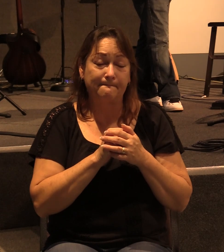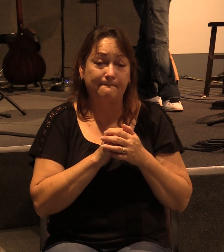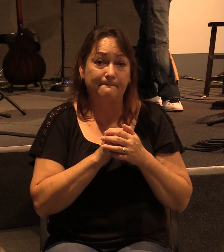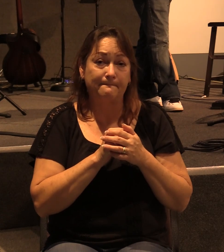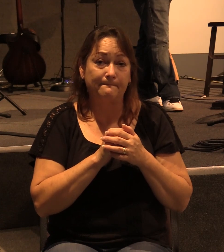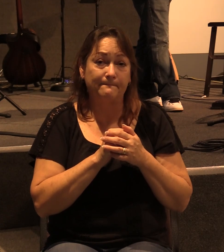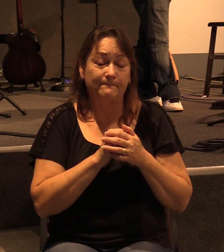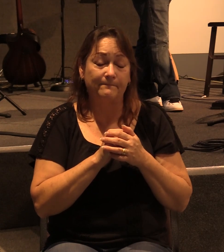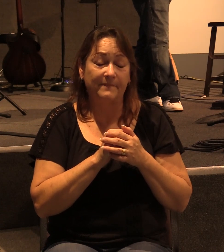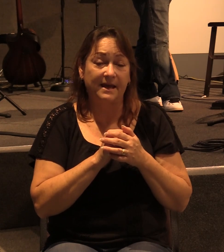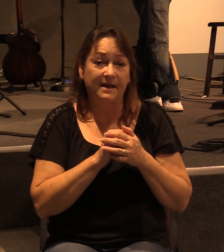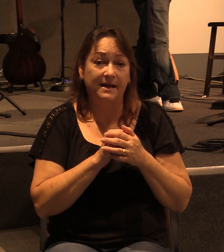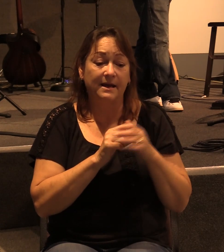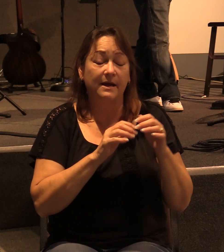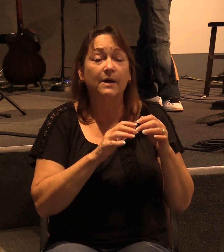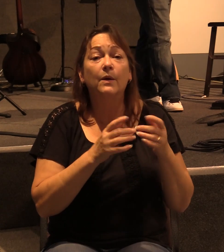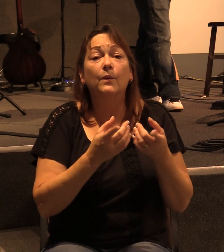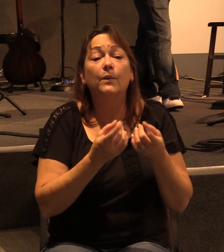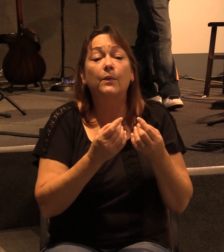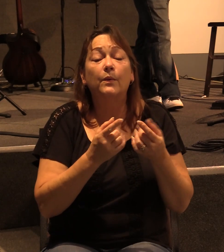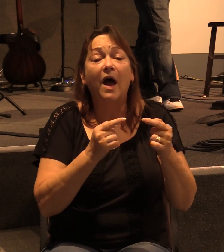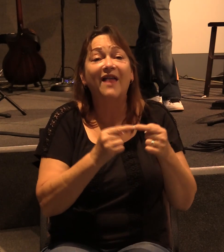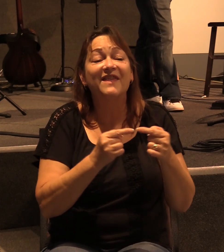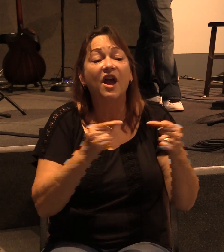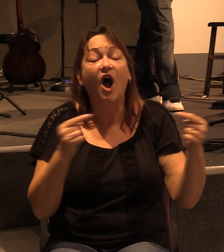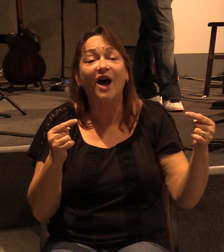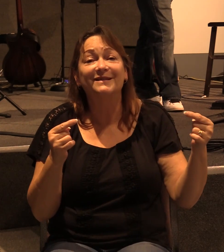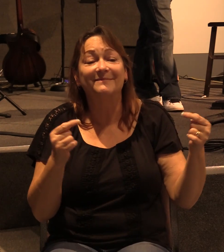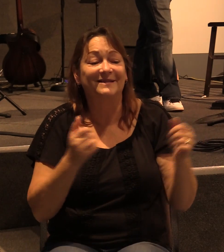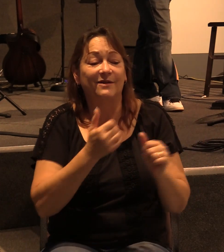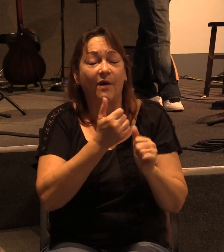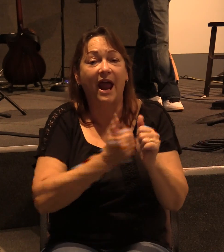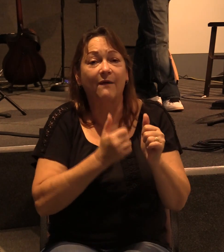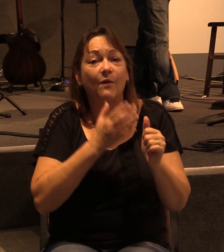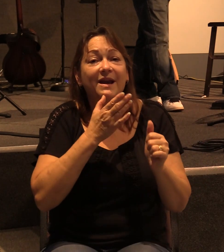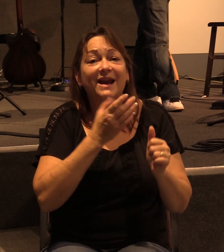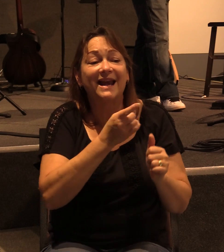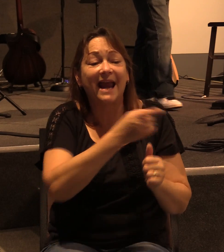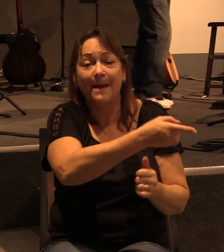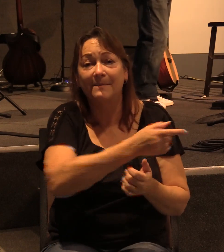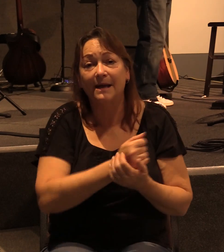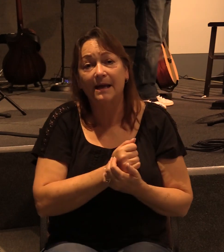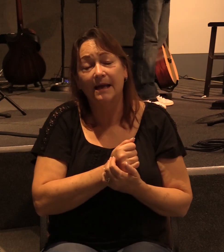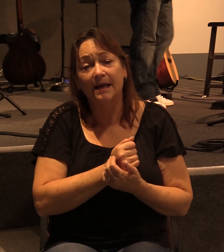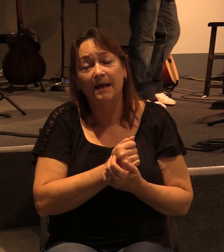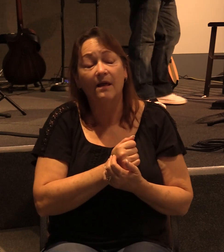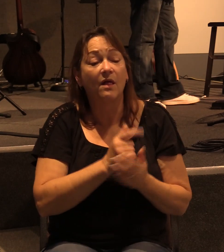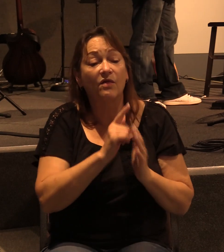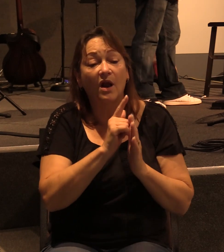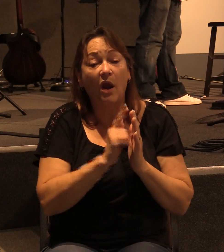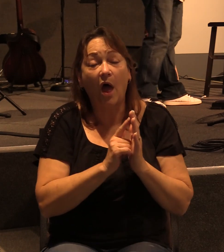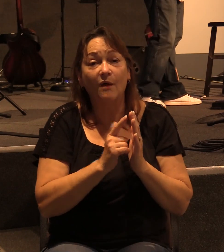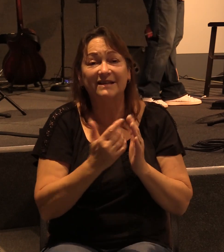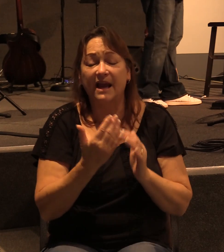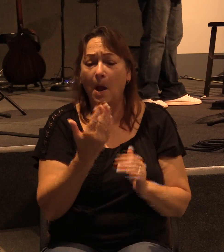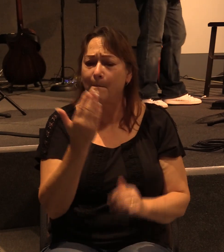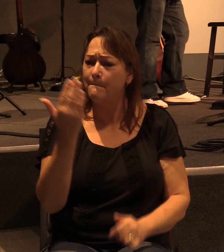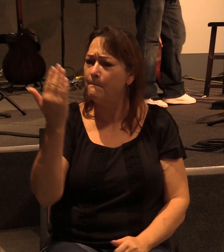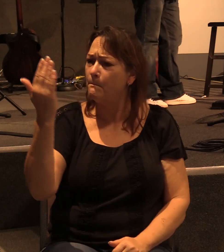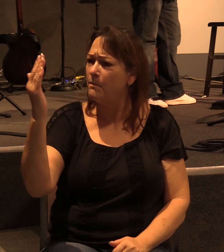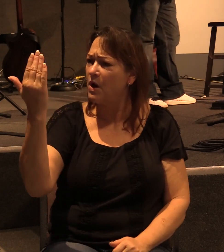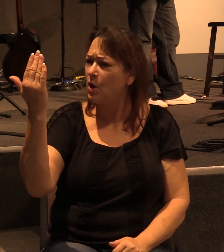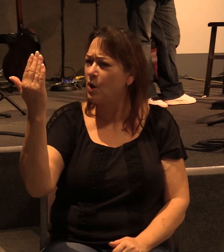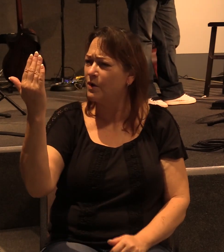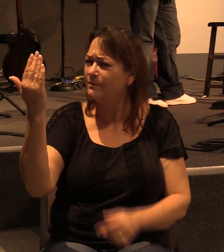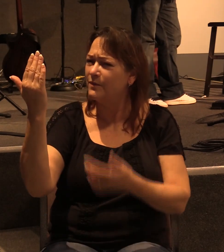Actually, did quite the opposite. It condemned everyone. The law is like a mirror. You look